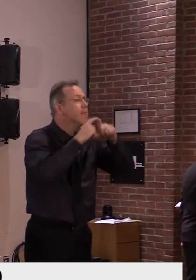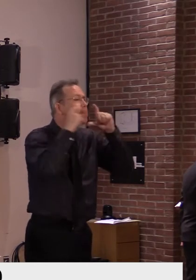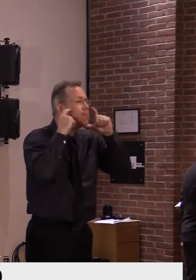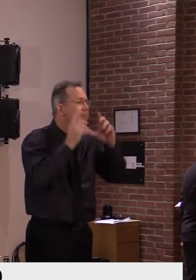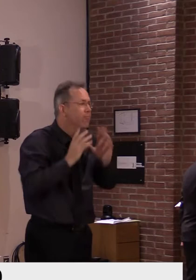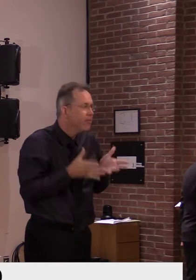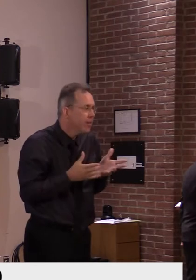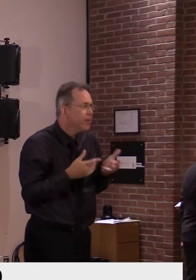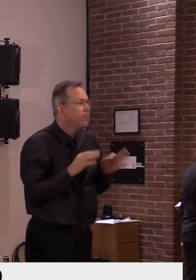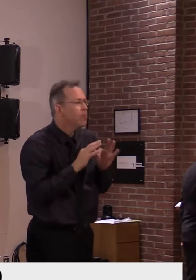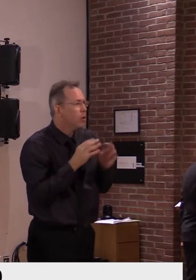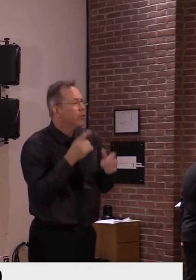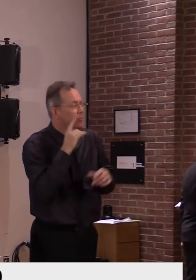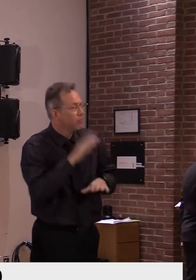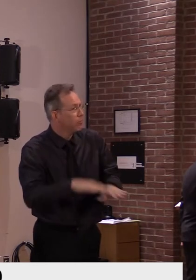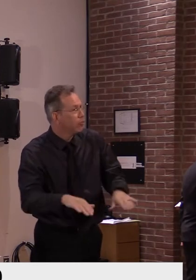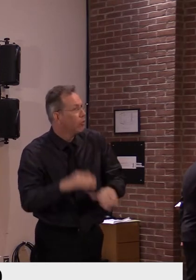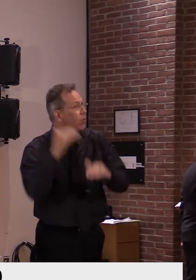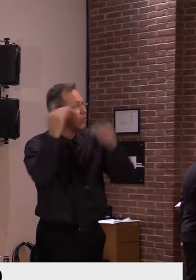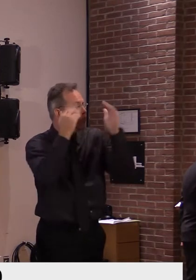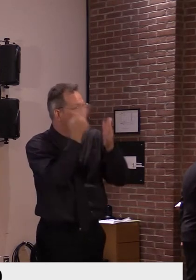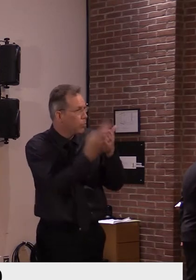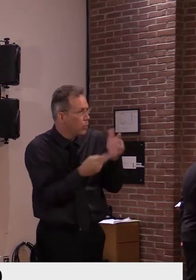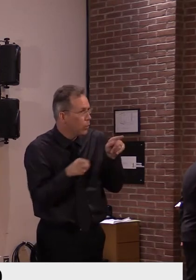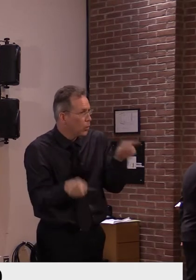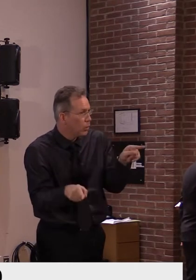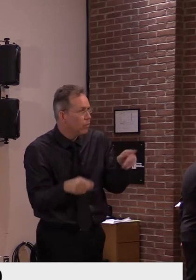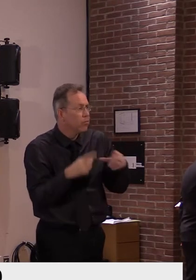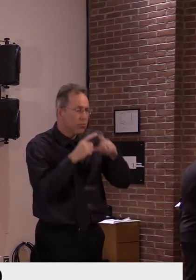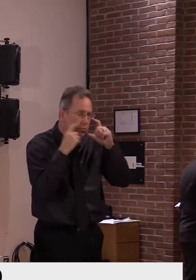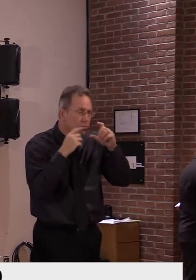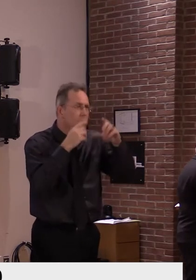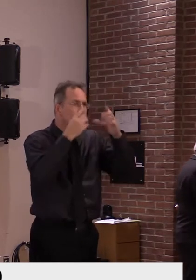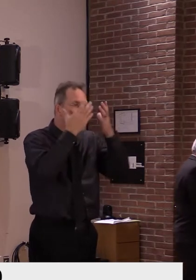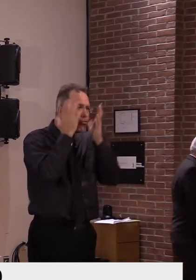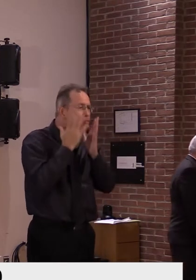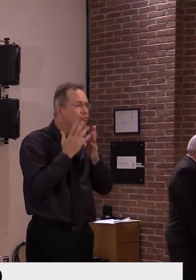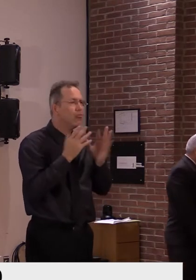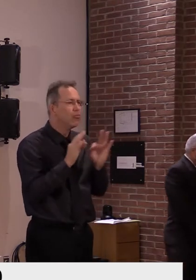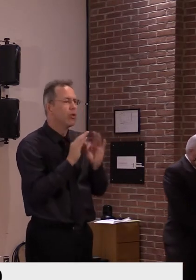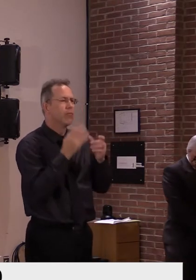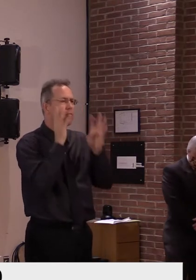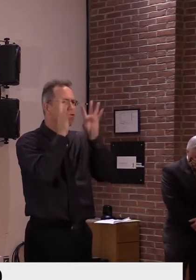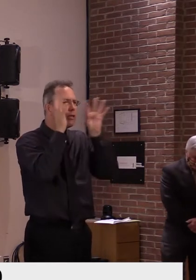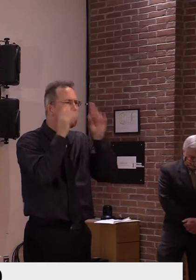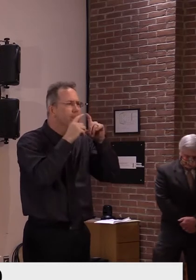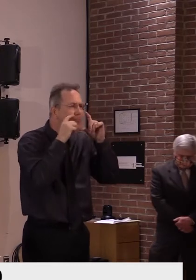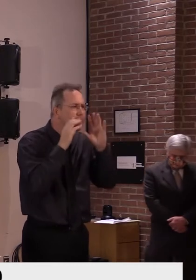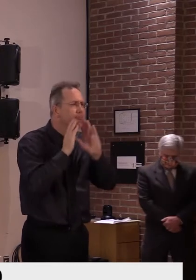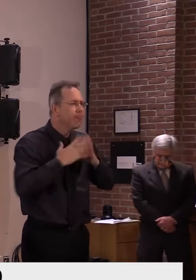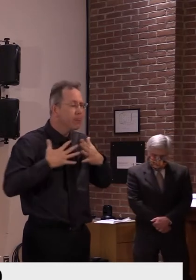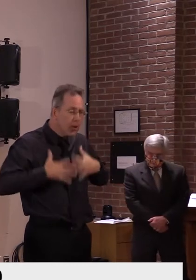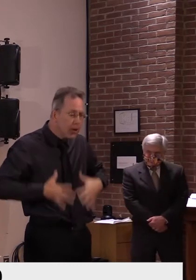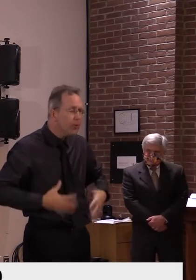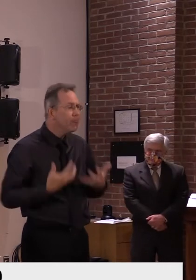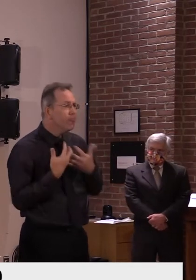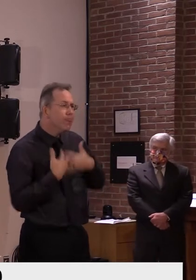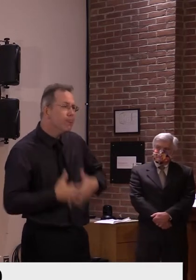can find a fun way to make those masks a fun part of their costume. Again, avoiding crowds,